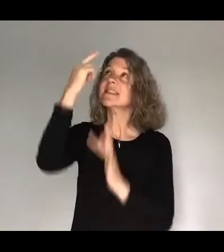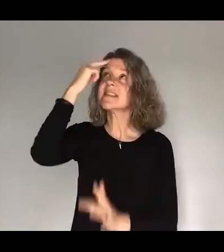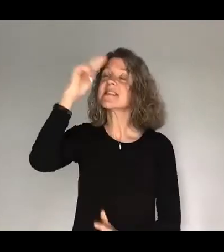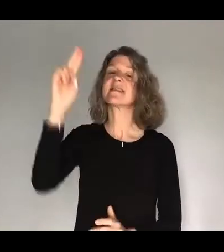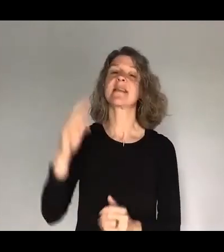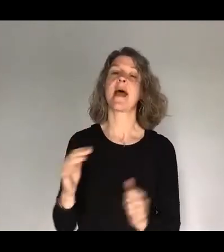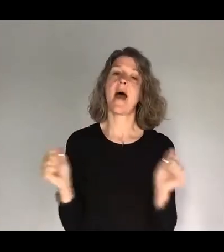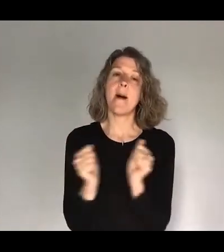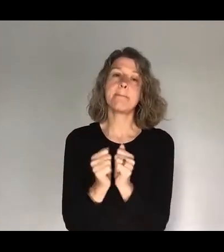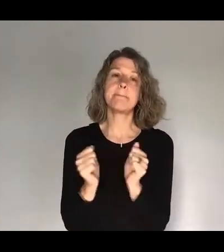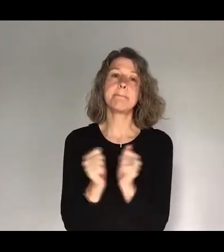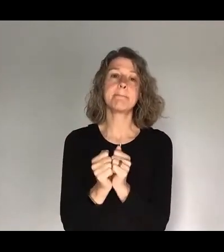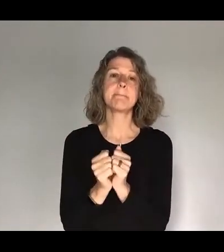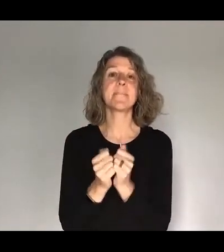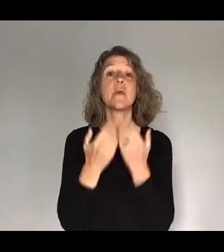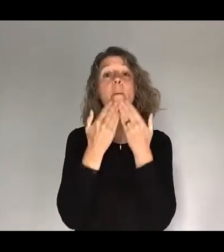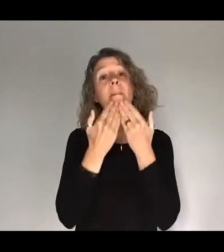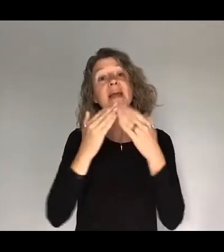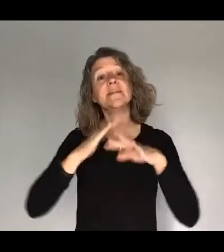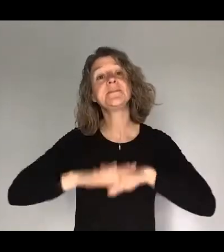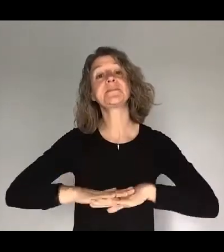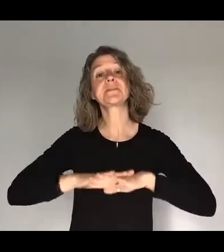Amen. Would you like to take a seat as we continue in prayer?